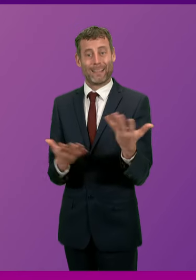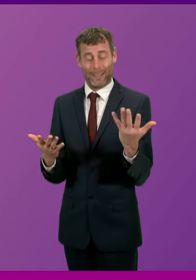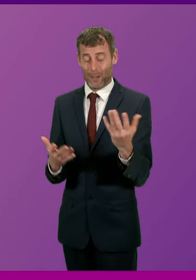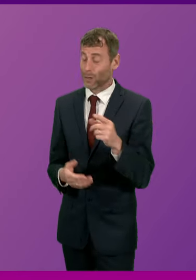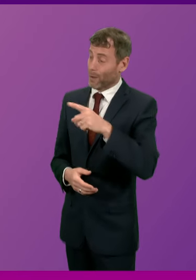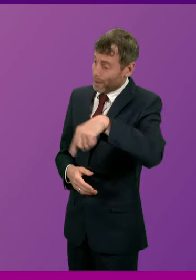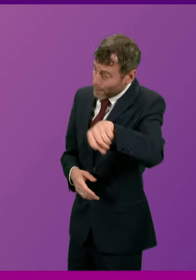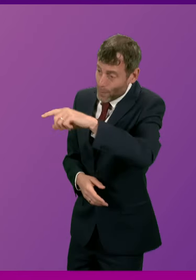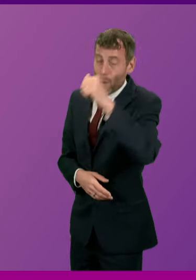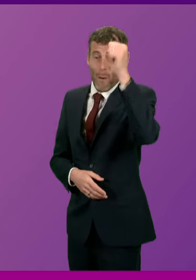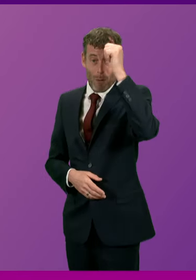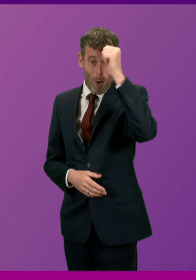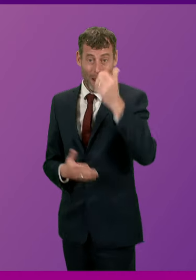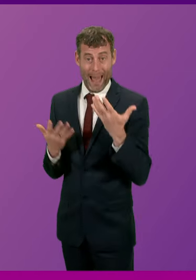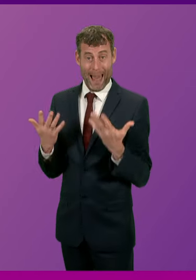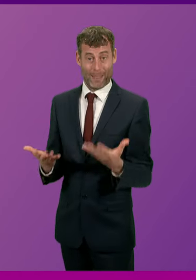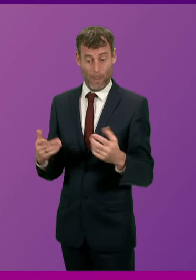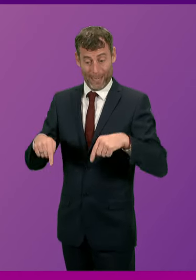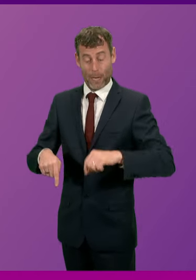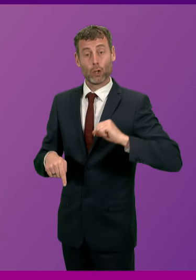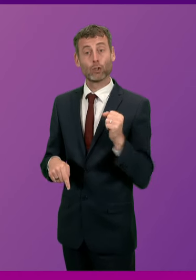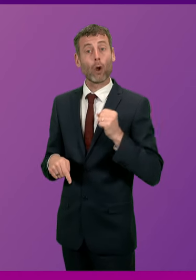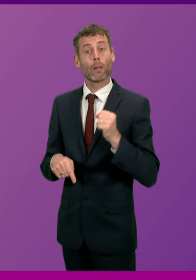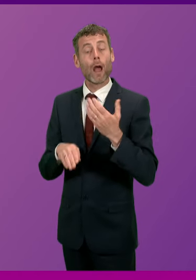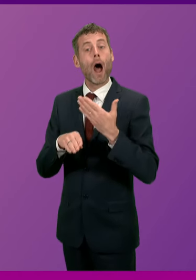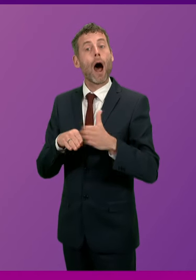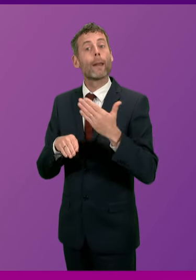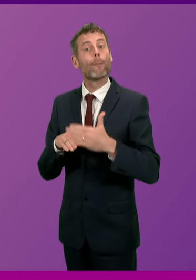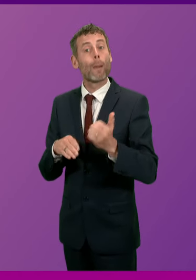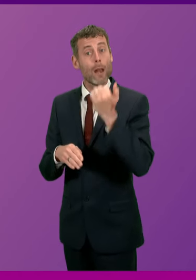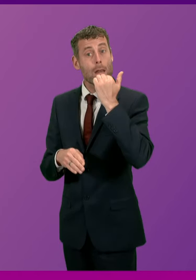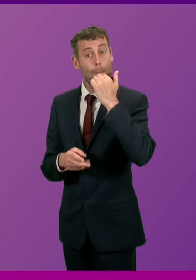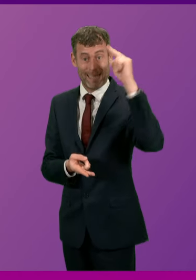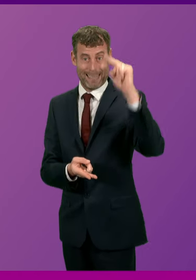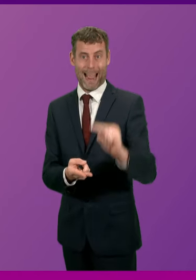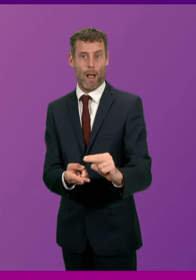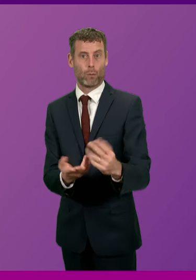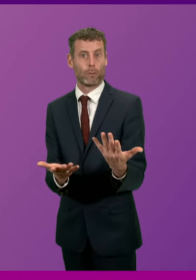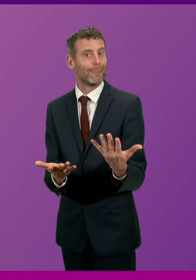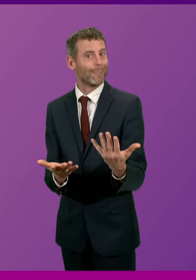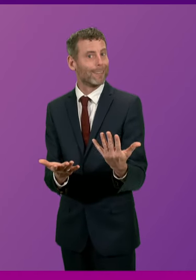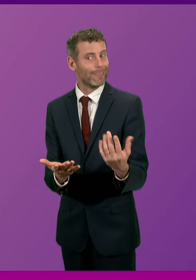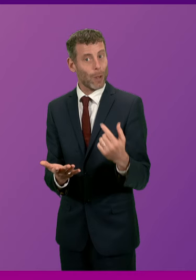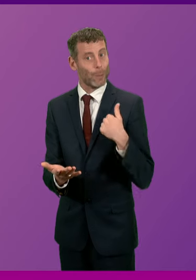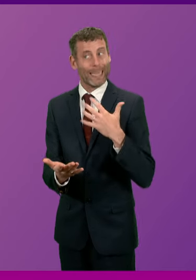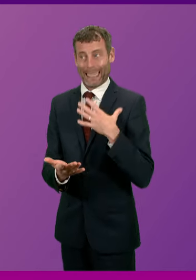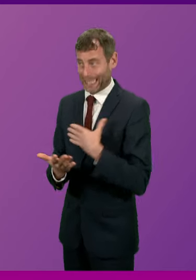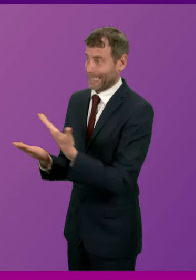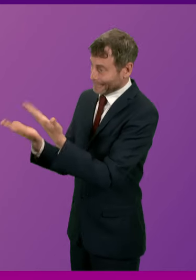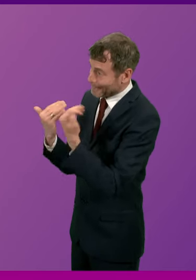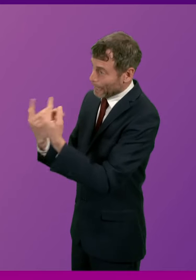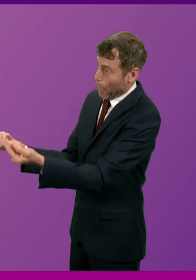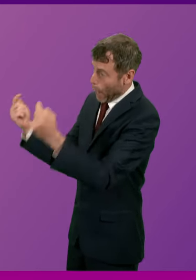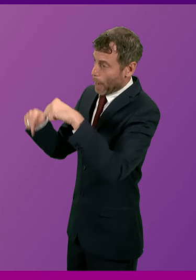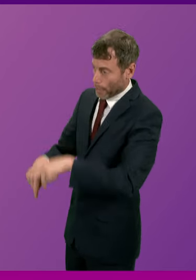have a very low level of unemployment within Scotland today. So the issue that Clare Hawkey raises may be about immigration